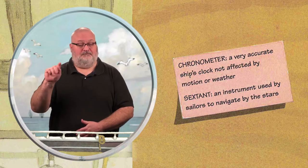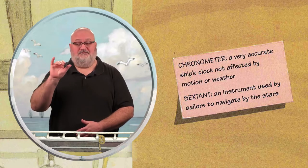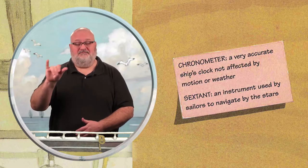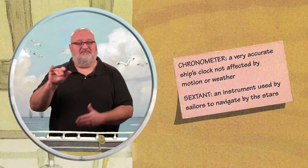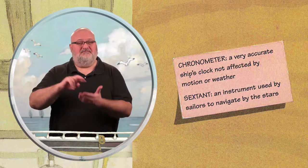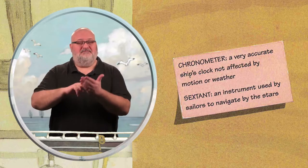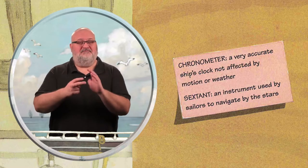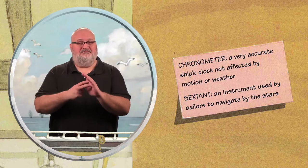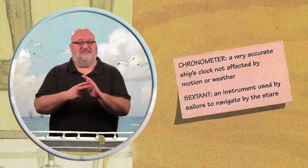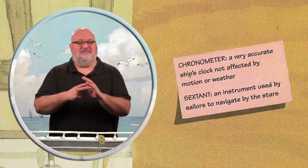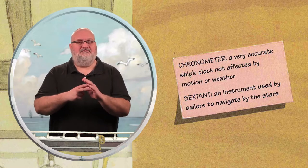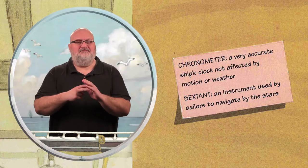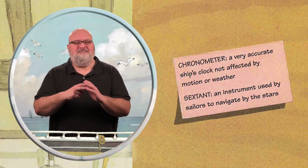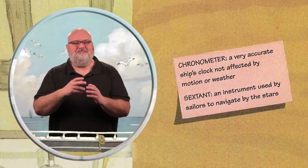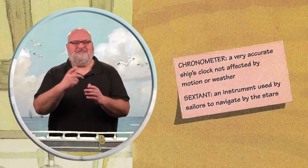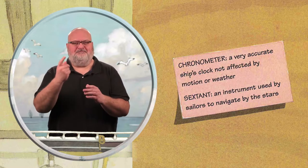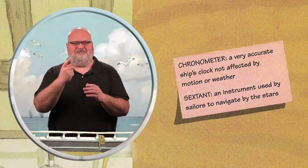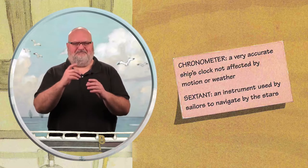Sextant.